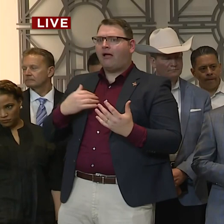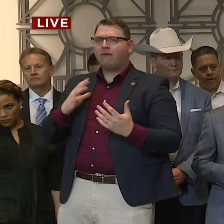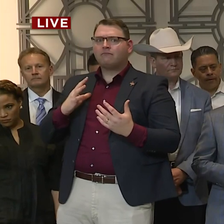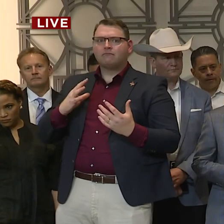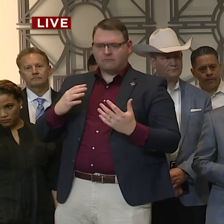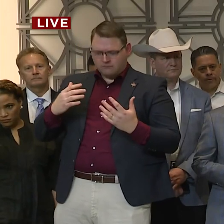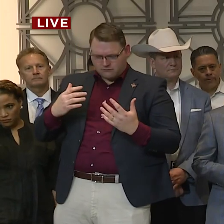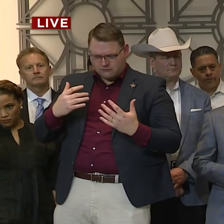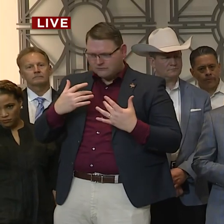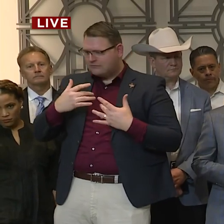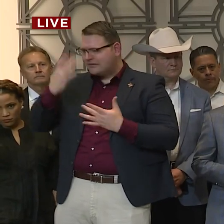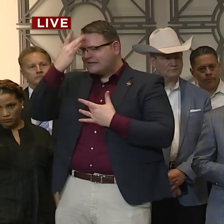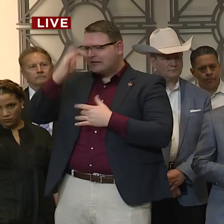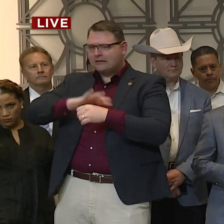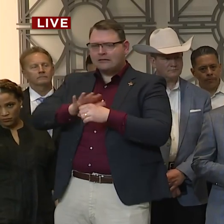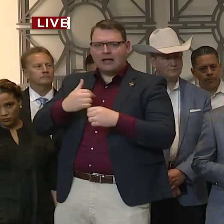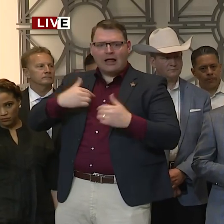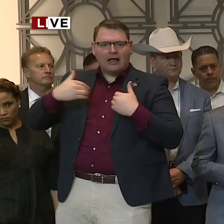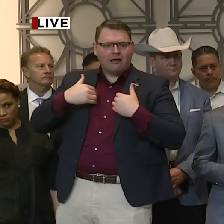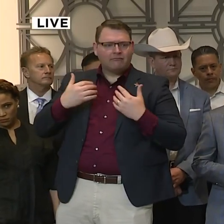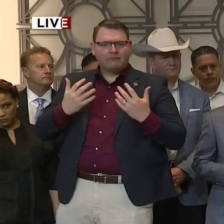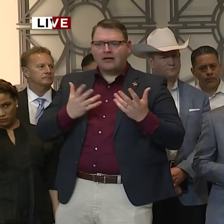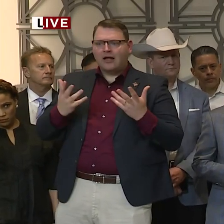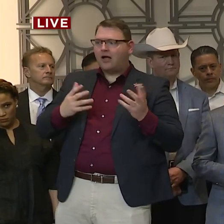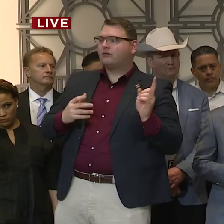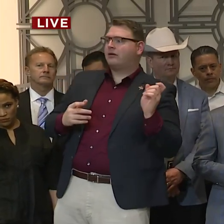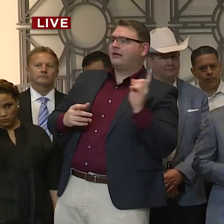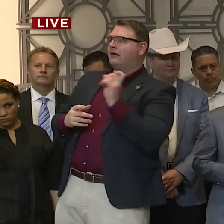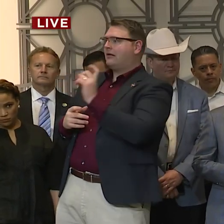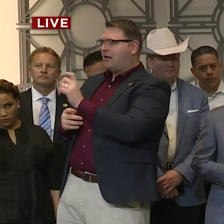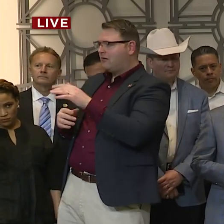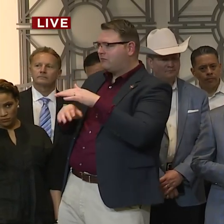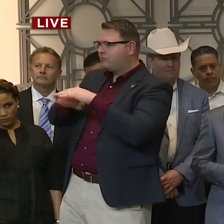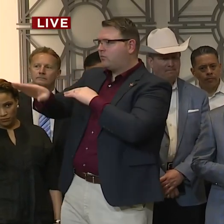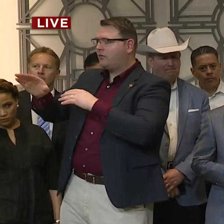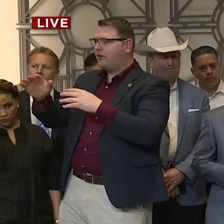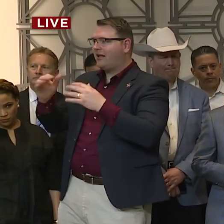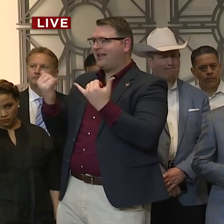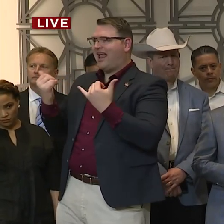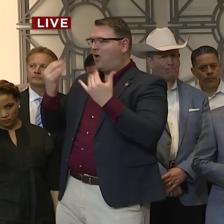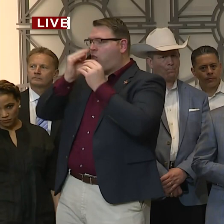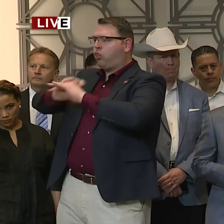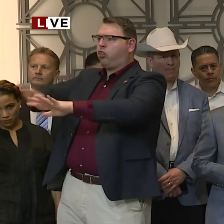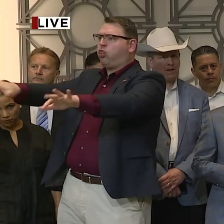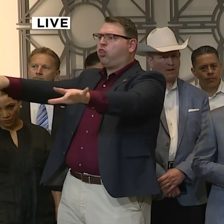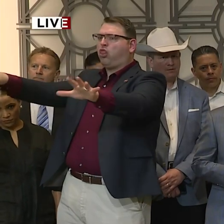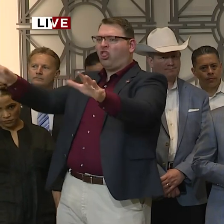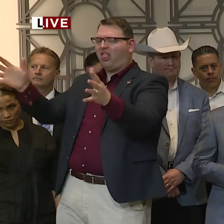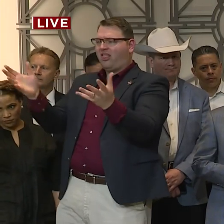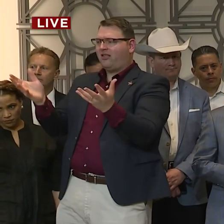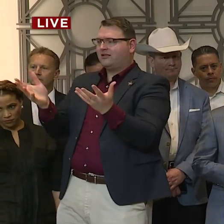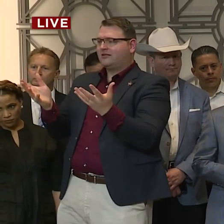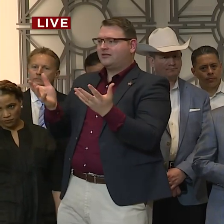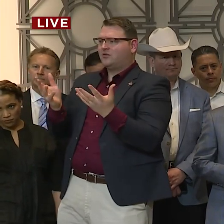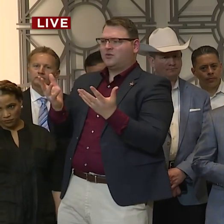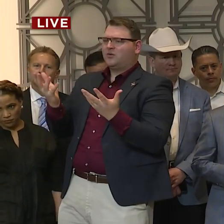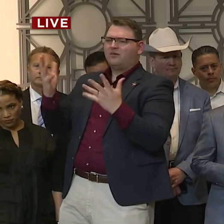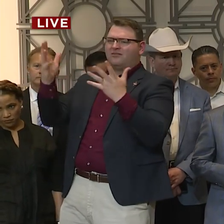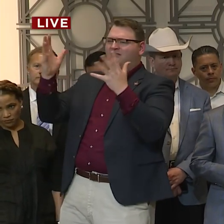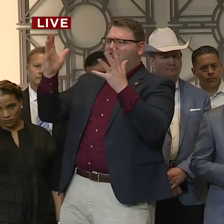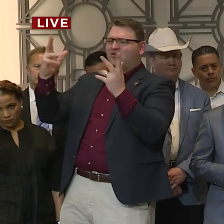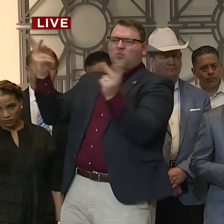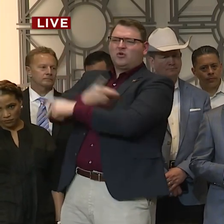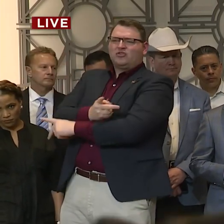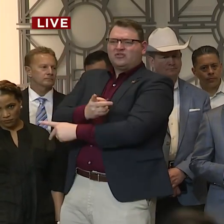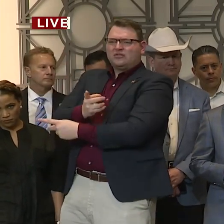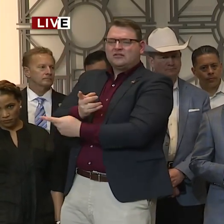out that they did, know, those health care workers are exposed, and then they've to go home from work. And we can't afford that. So please work with us. Again, we've